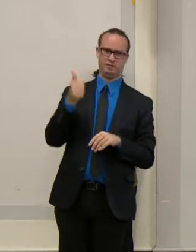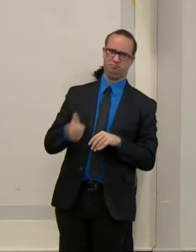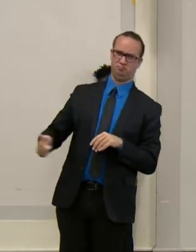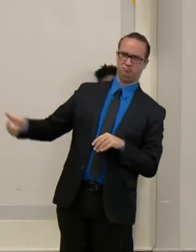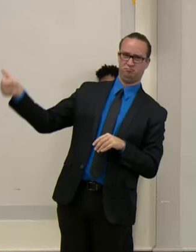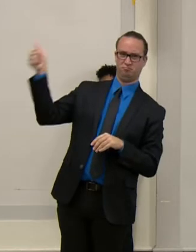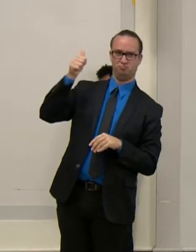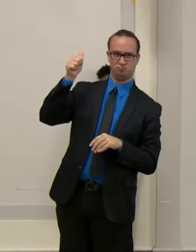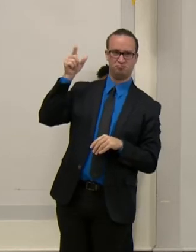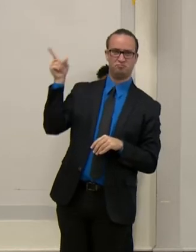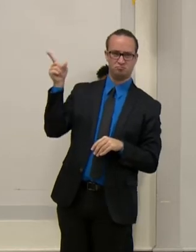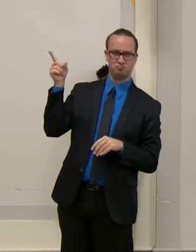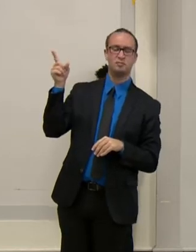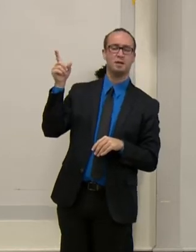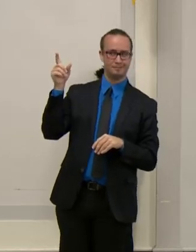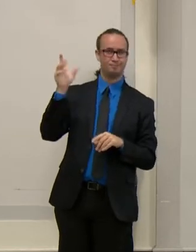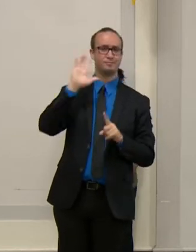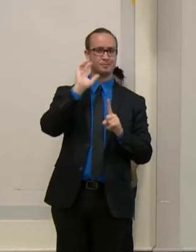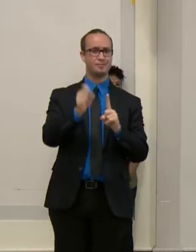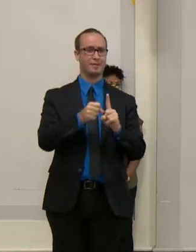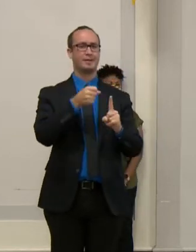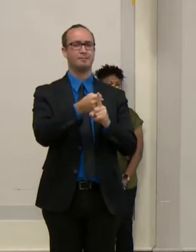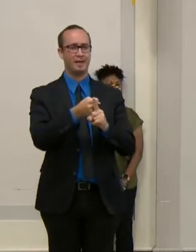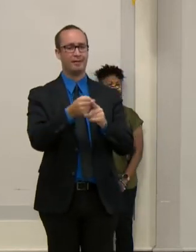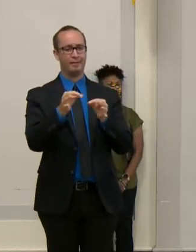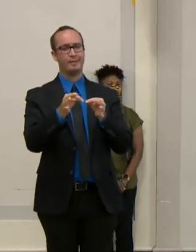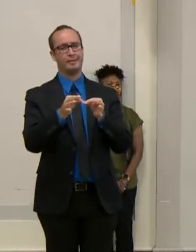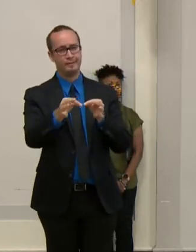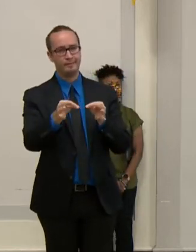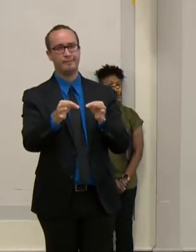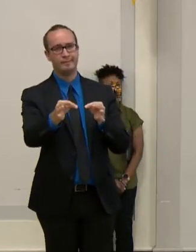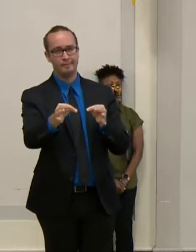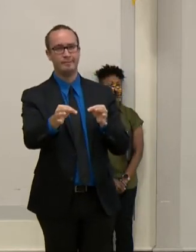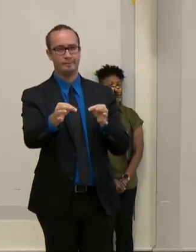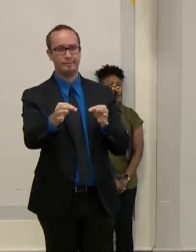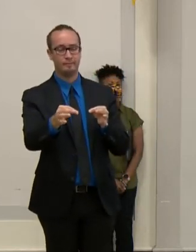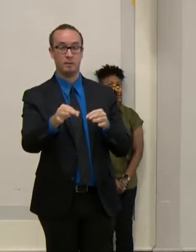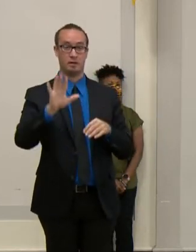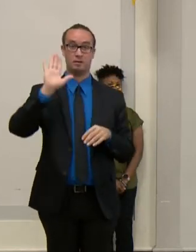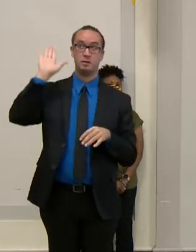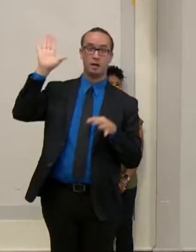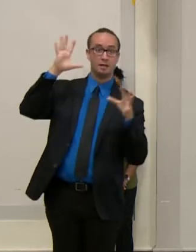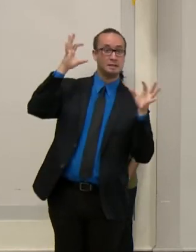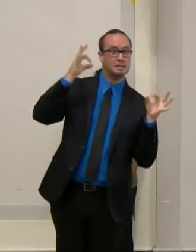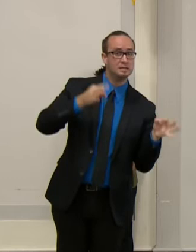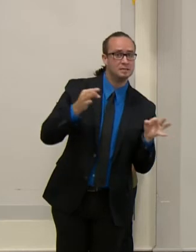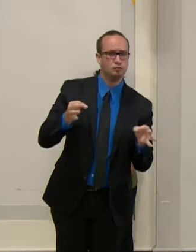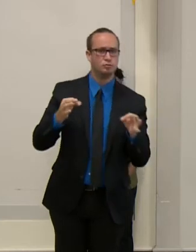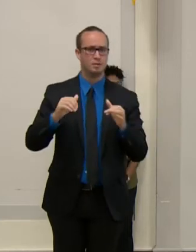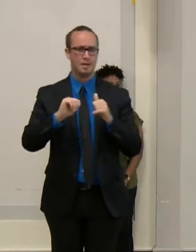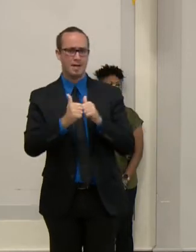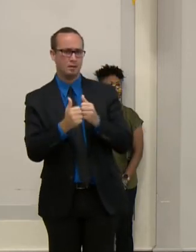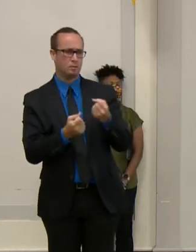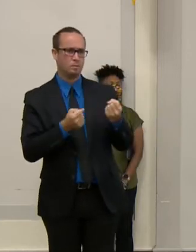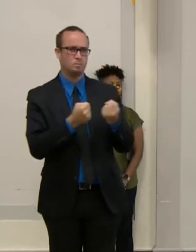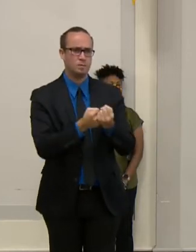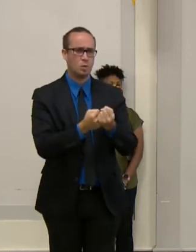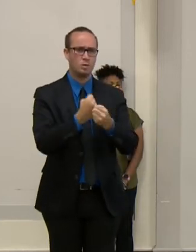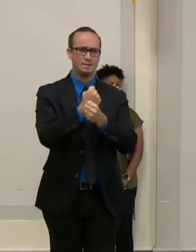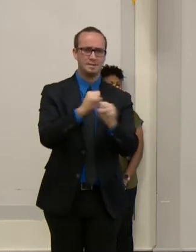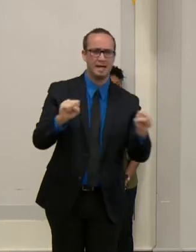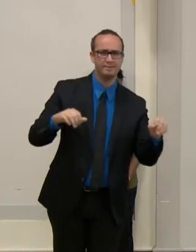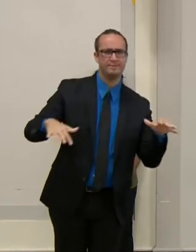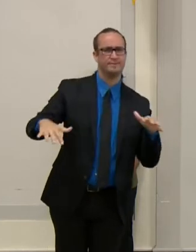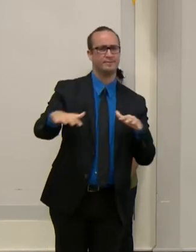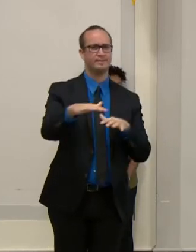in delivery and explain how his decisions are keeping his employee and the public safe. Now, I know yesterday the